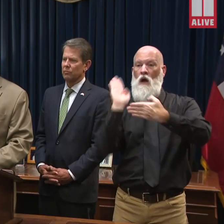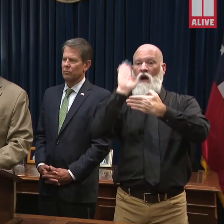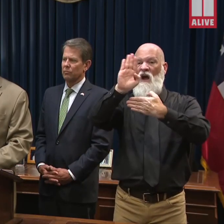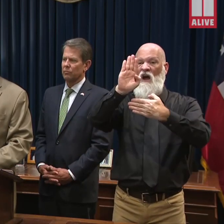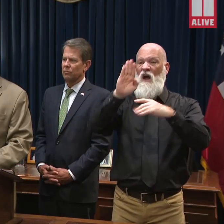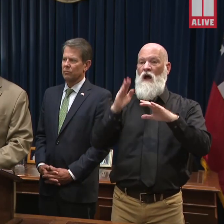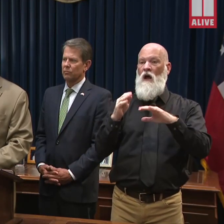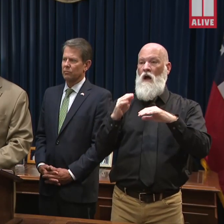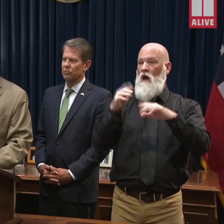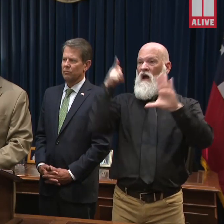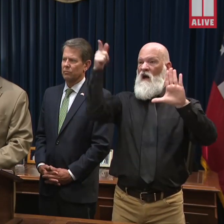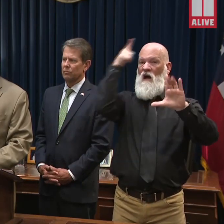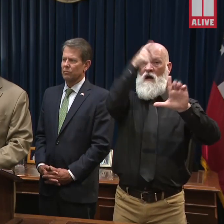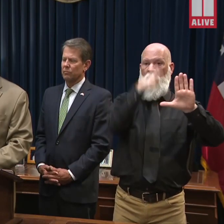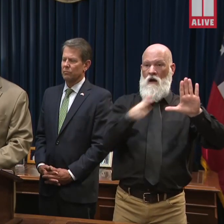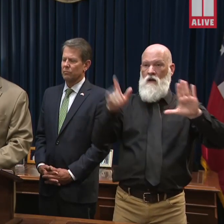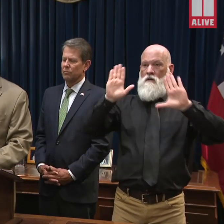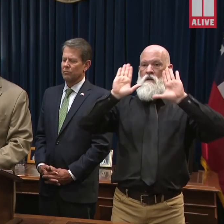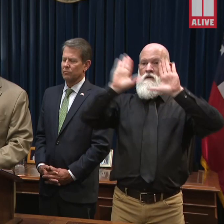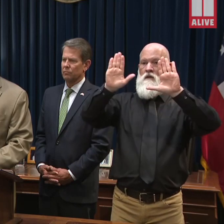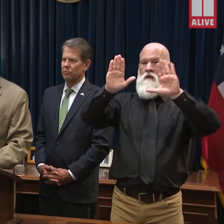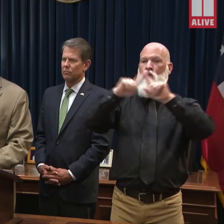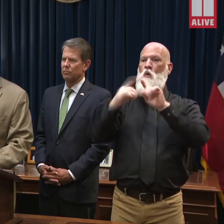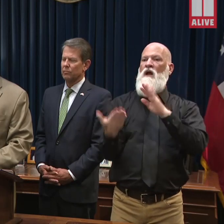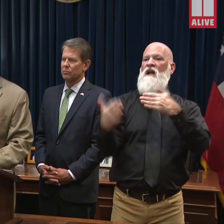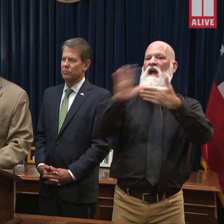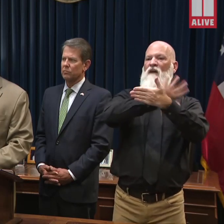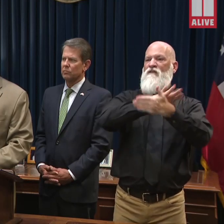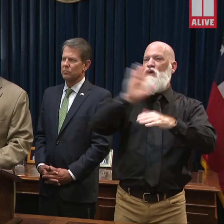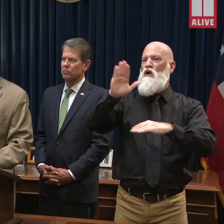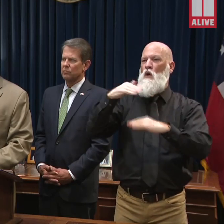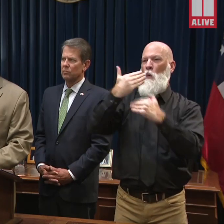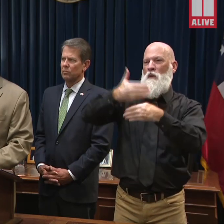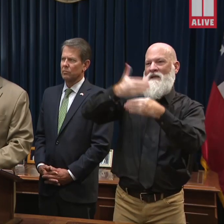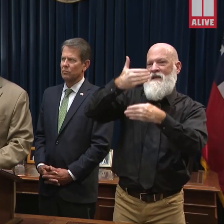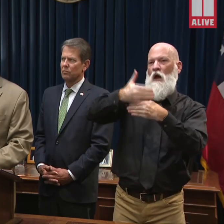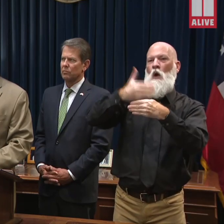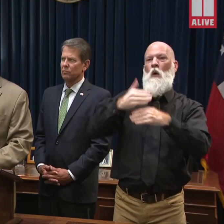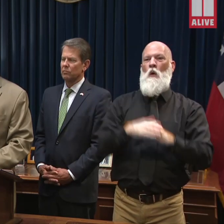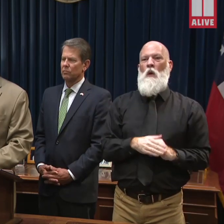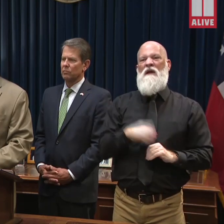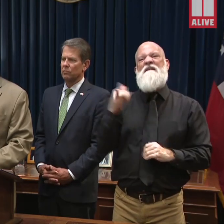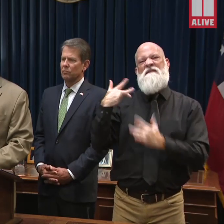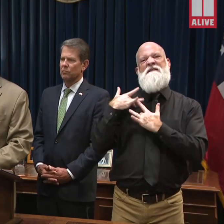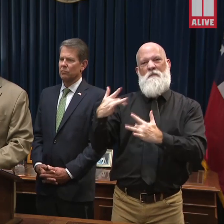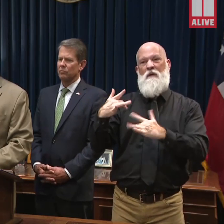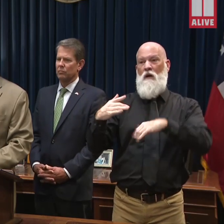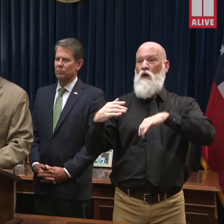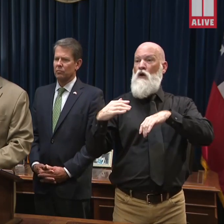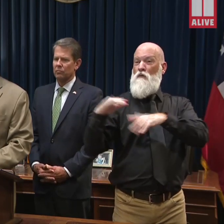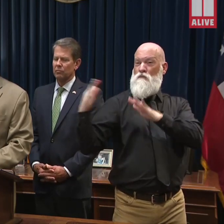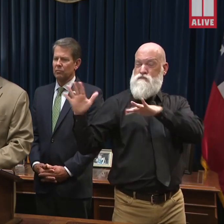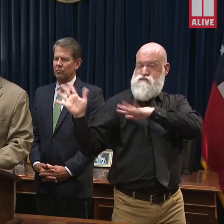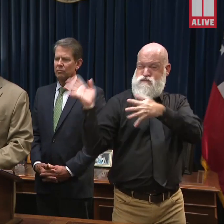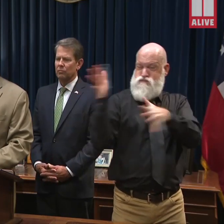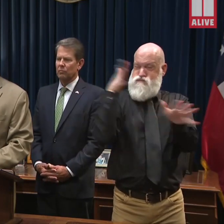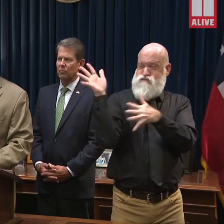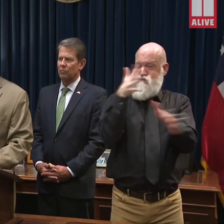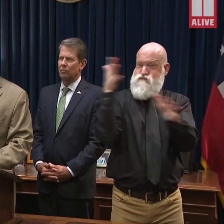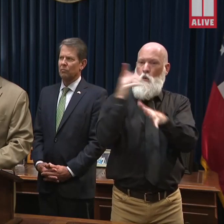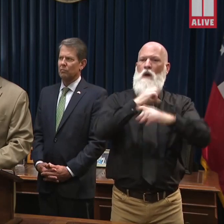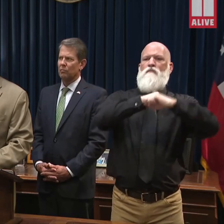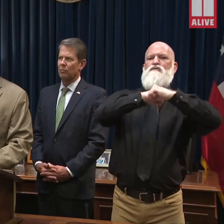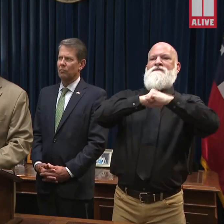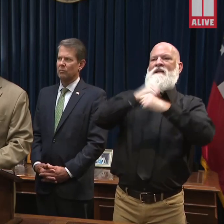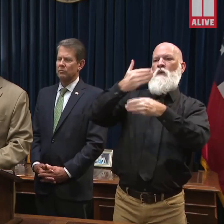approach, the coastal Georgians are very well aware of. We stand ready, obviously, with our brothers and sisters at GEMA and all